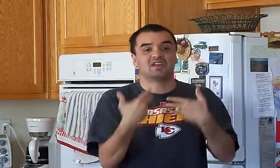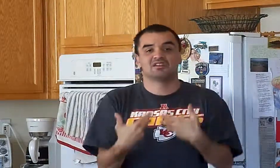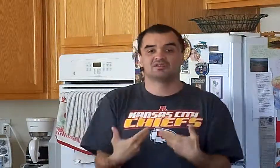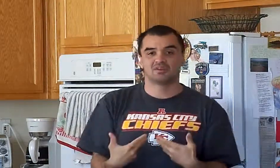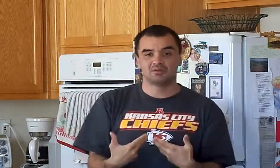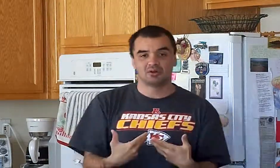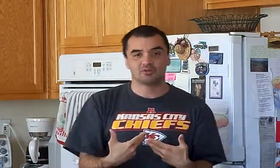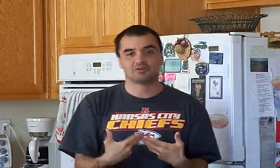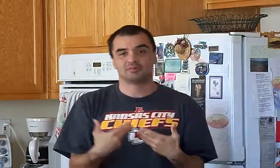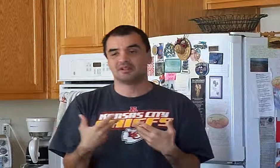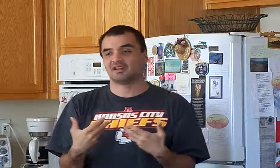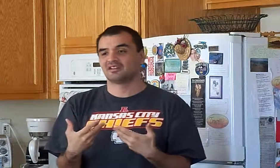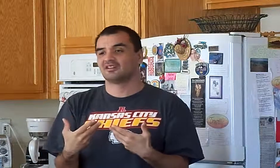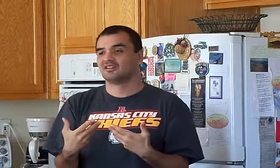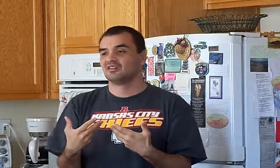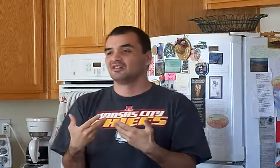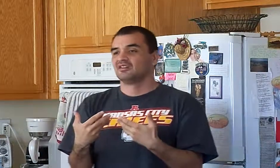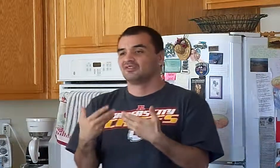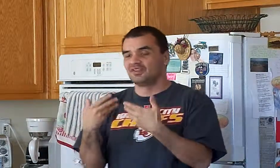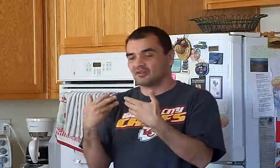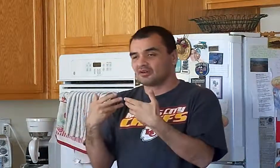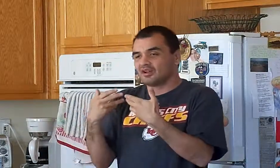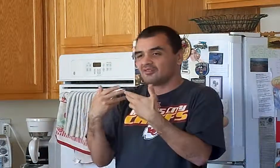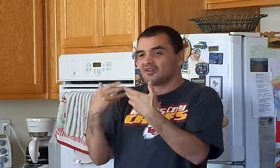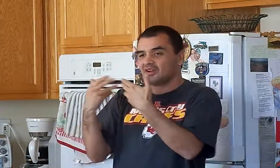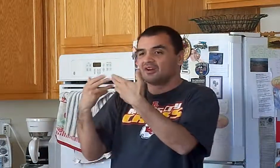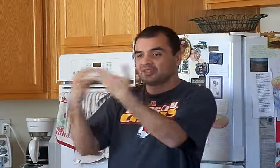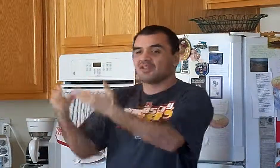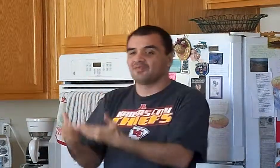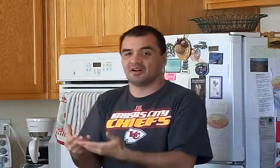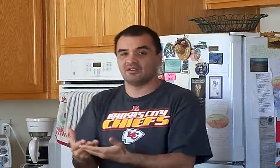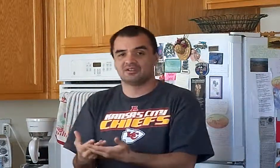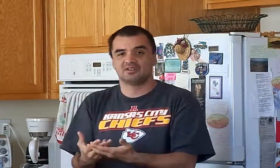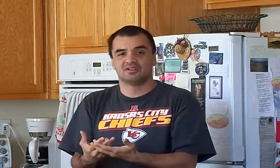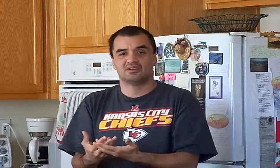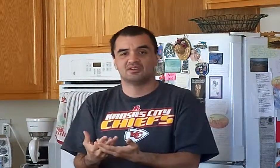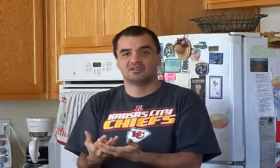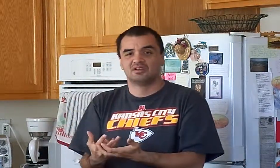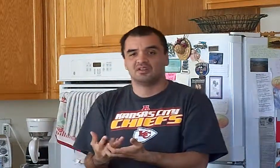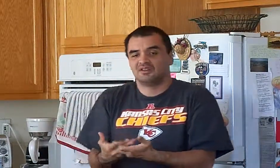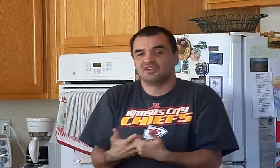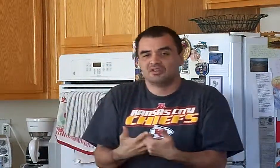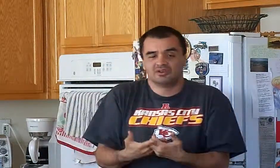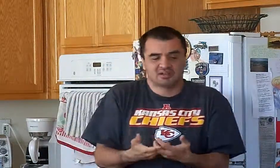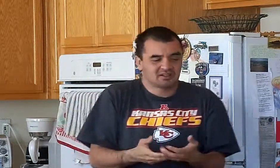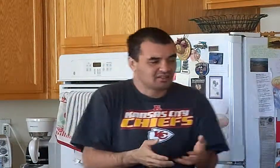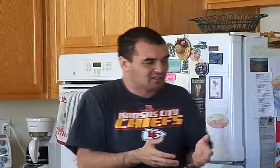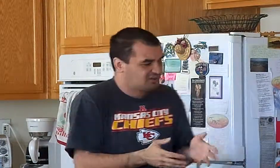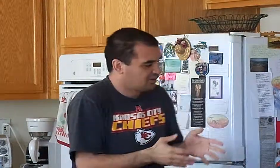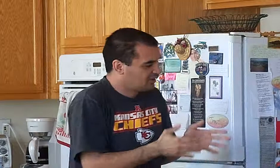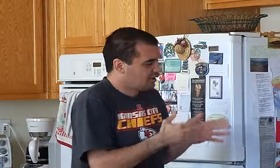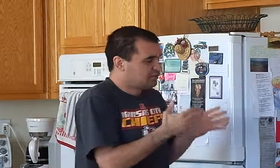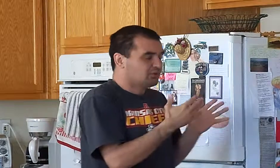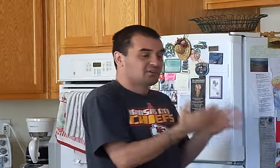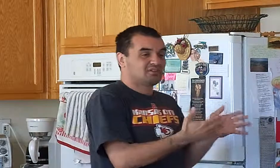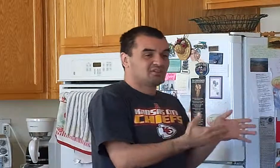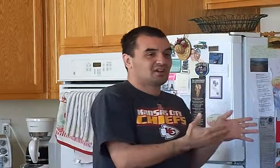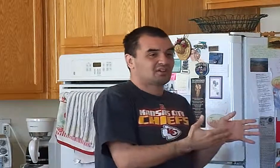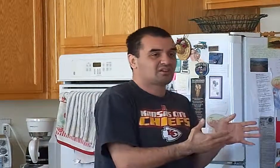fans of Amy Rose will be like, will kind of feel how they felt. Even though, like I said, it's only not going to